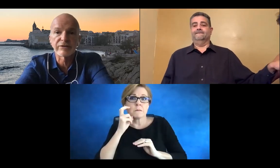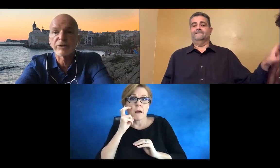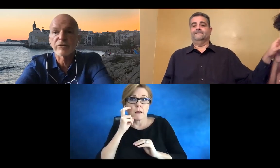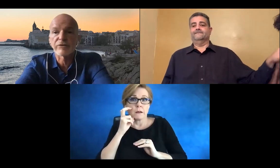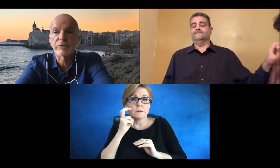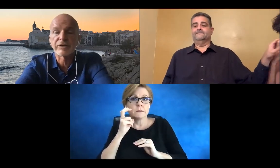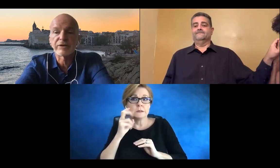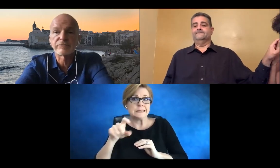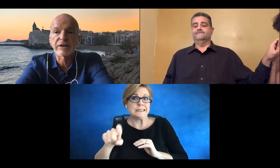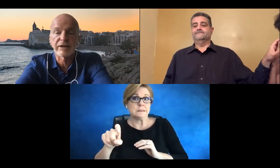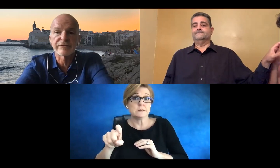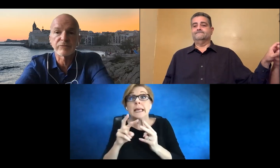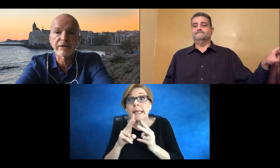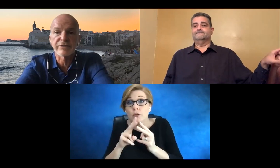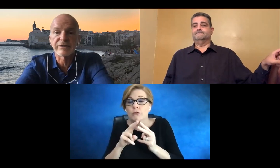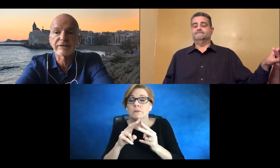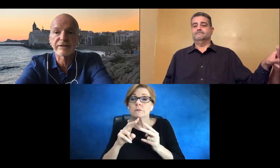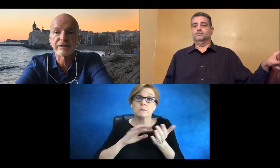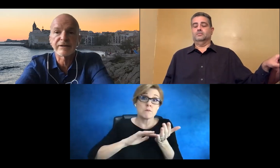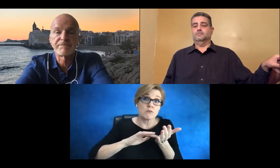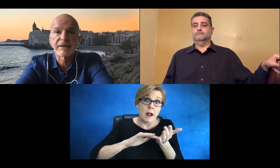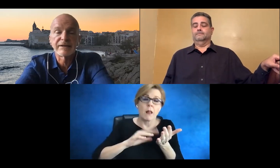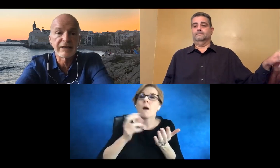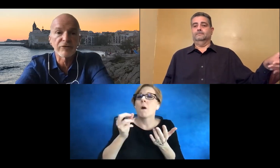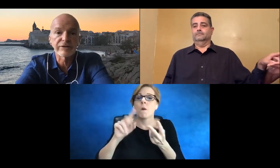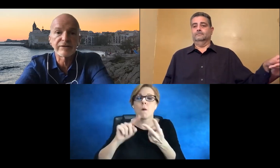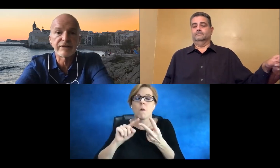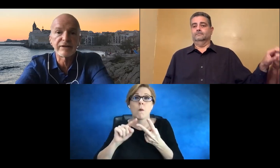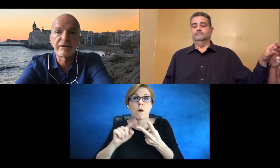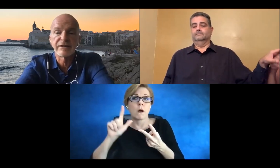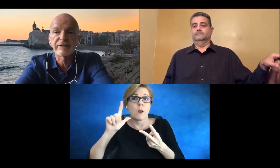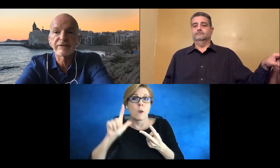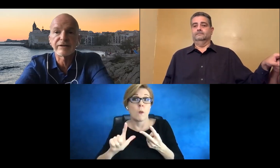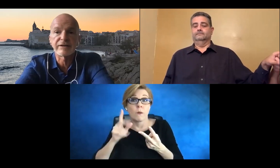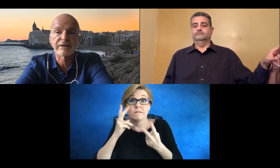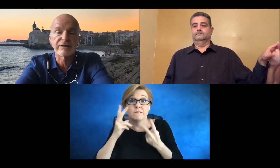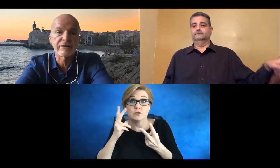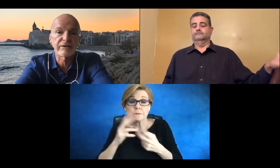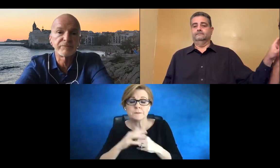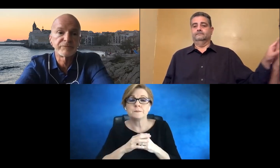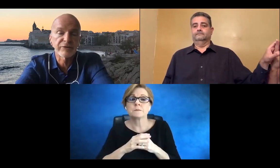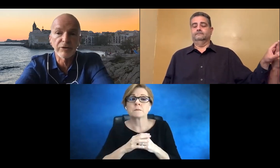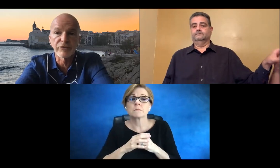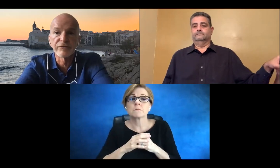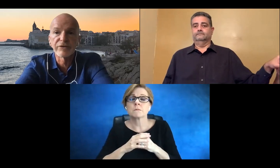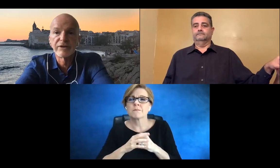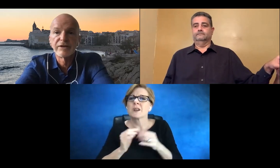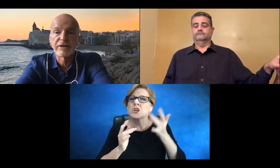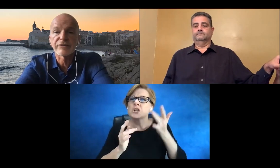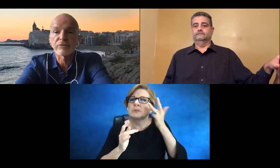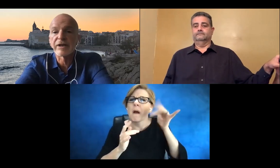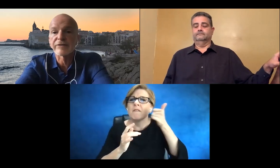because we realized and we can see that the native RTT in the smartphones